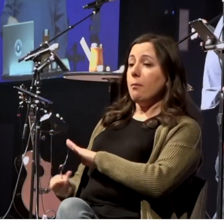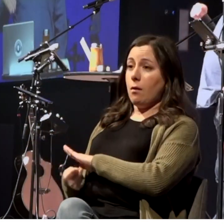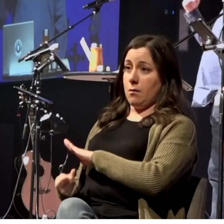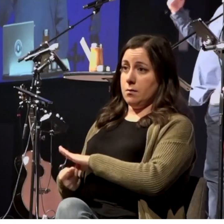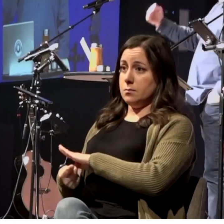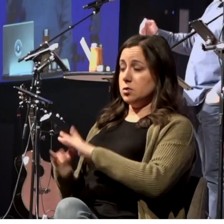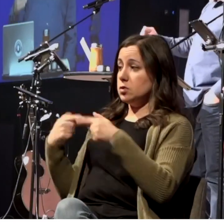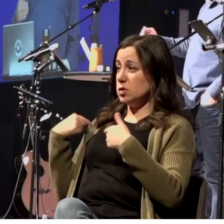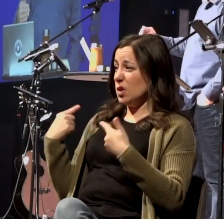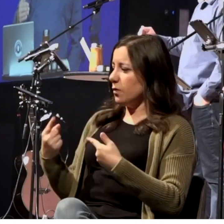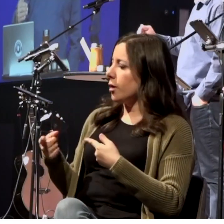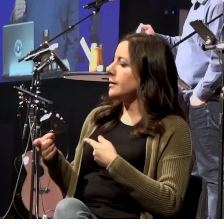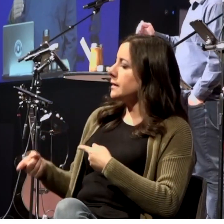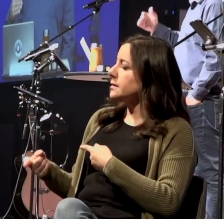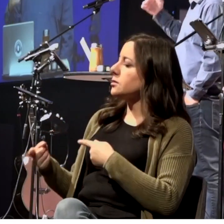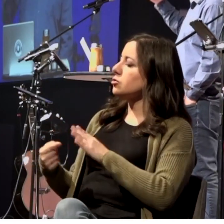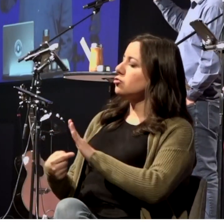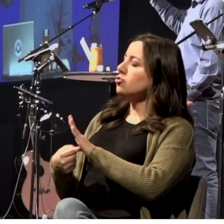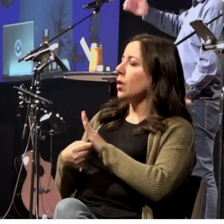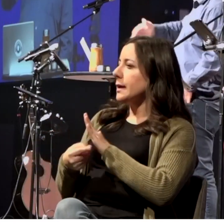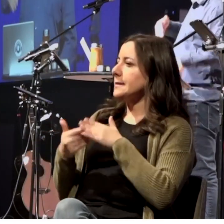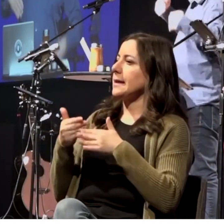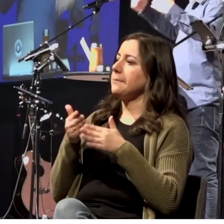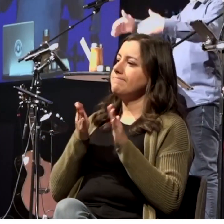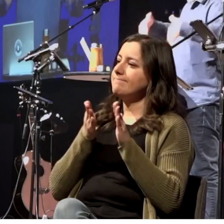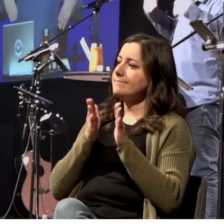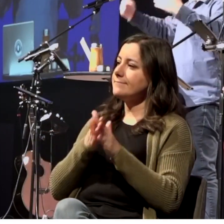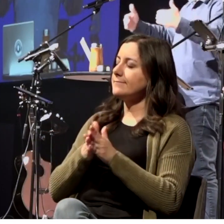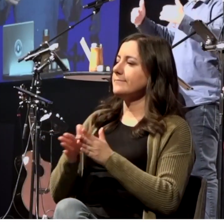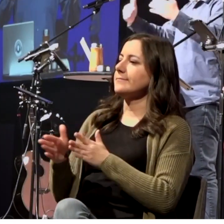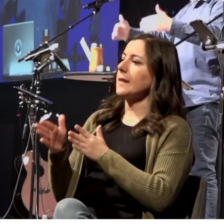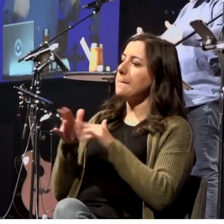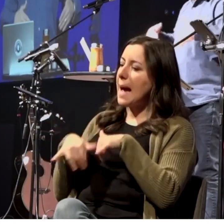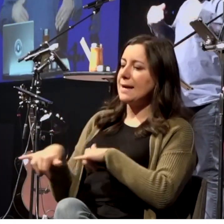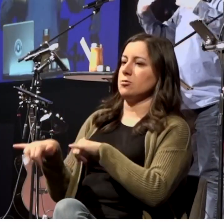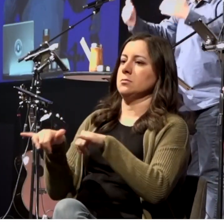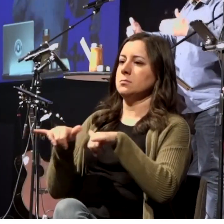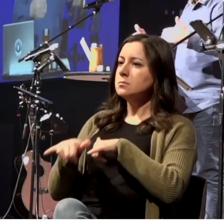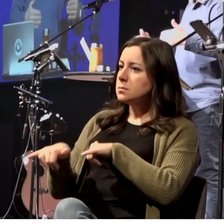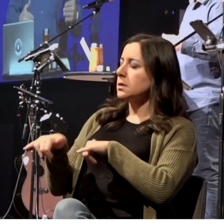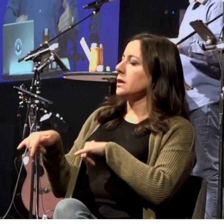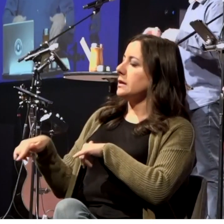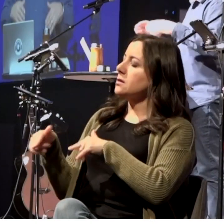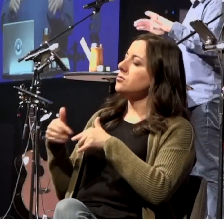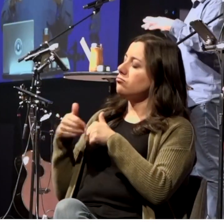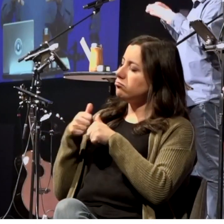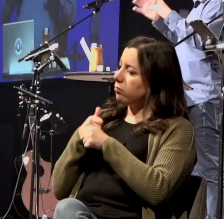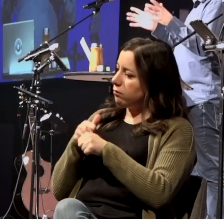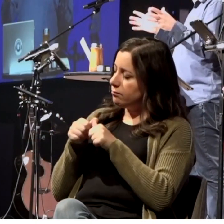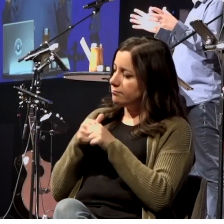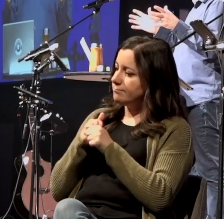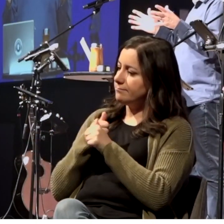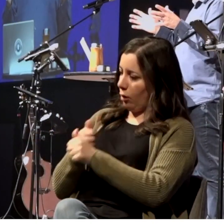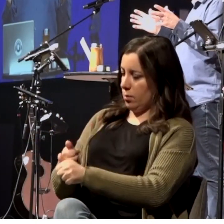establishing a pattern, right? And he has this established pattern. He's just following it. And we saw this pattern